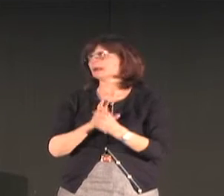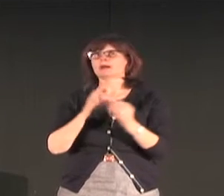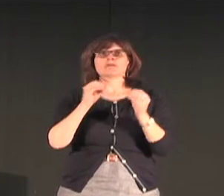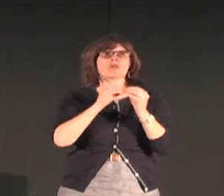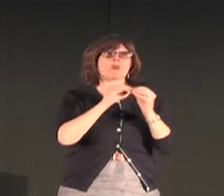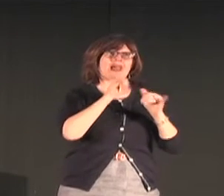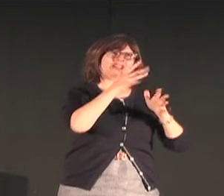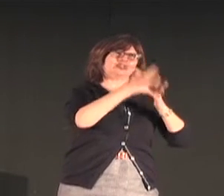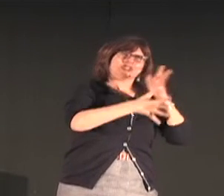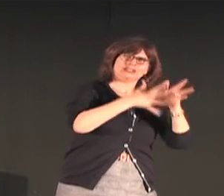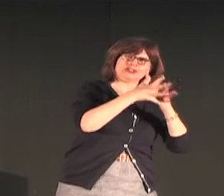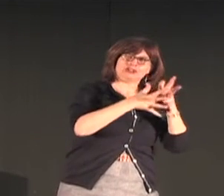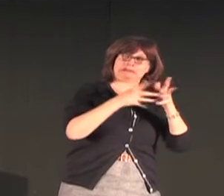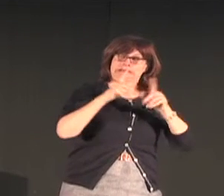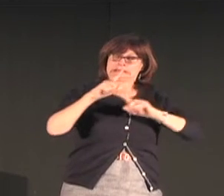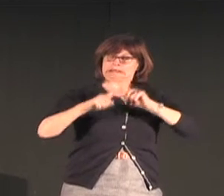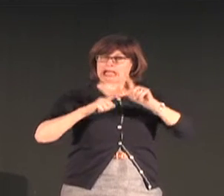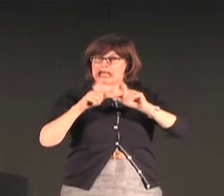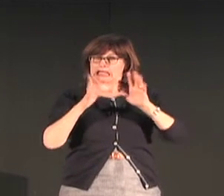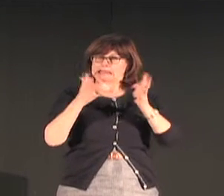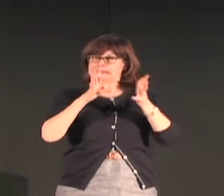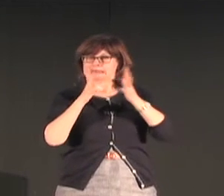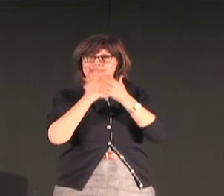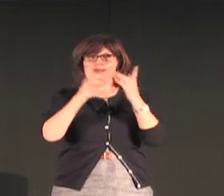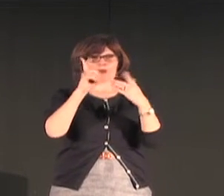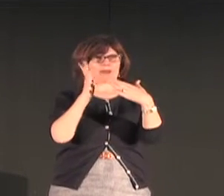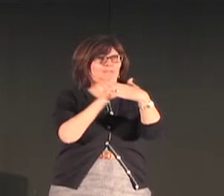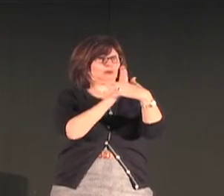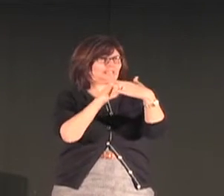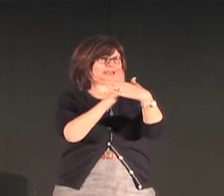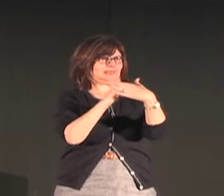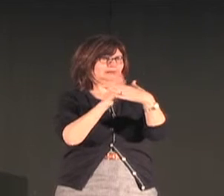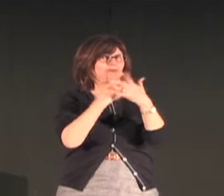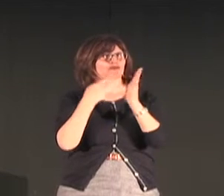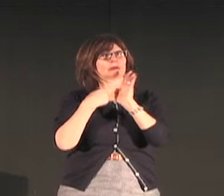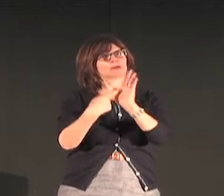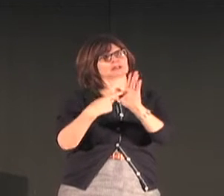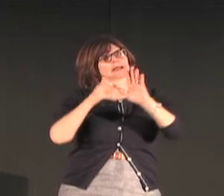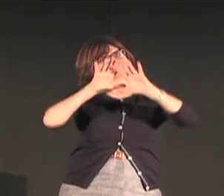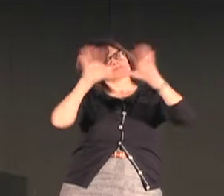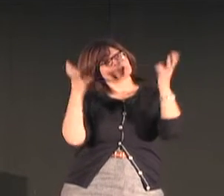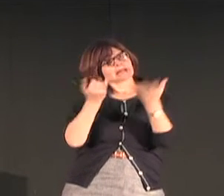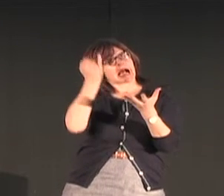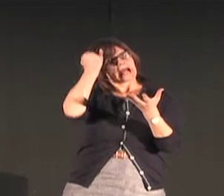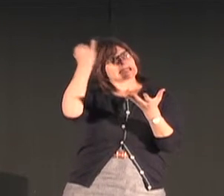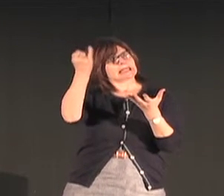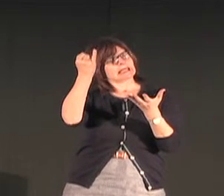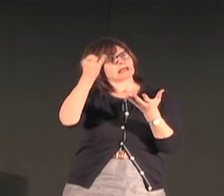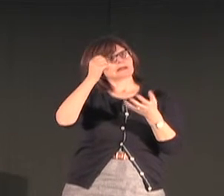and some of them it's somewhere between a gesture and a small sign